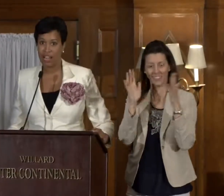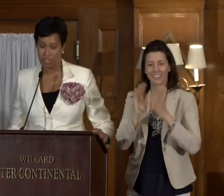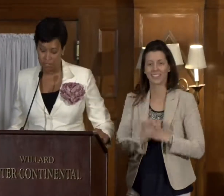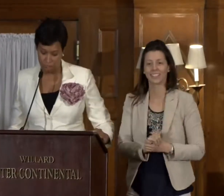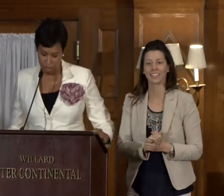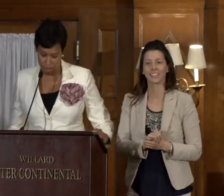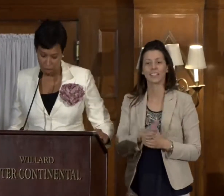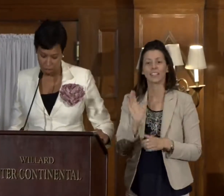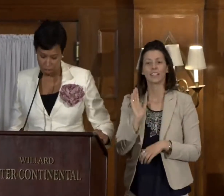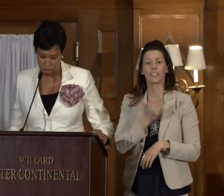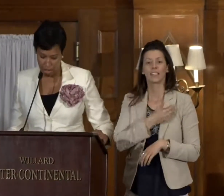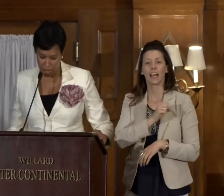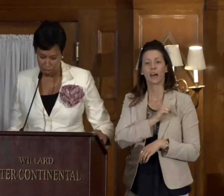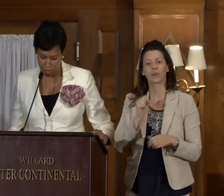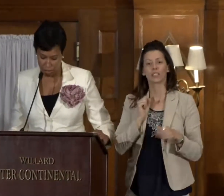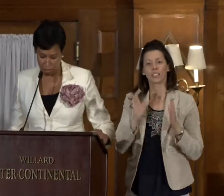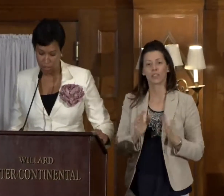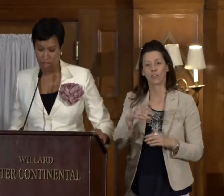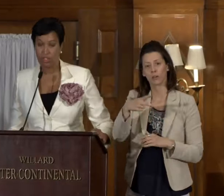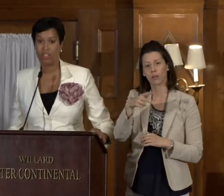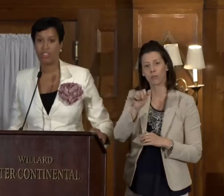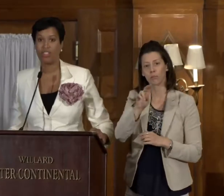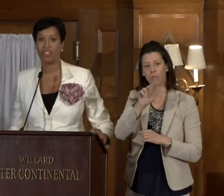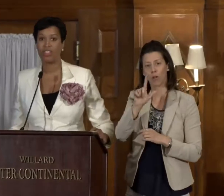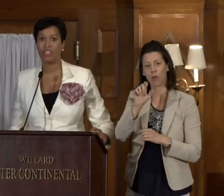Our senator, Paul Strauss.